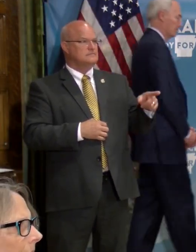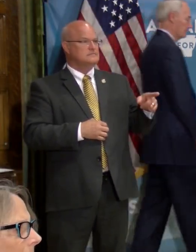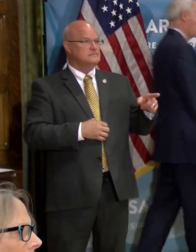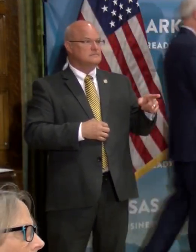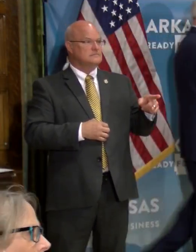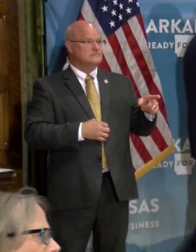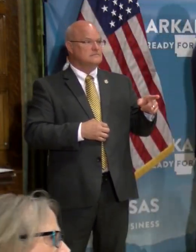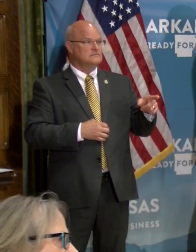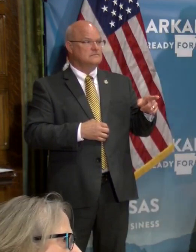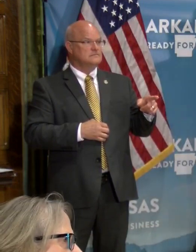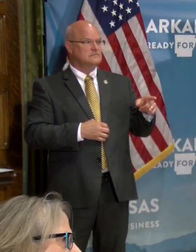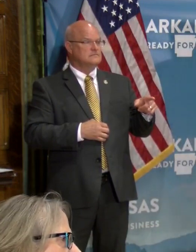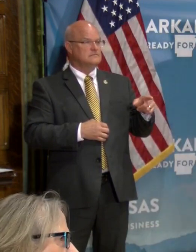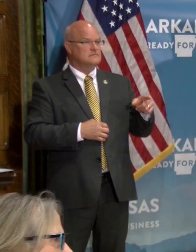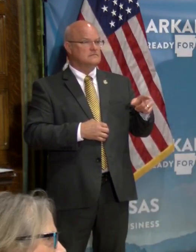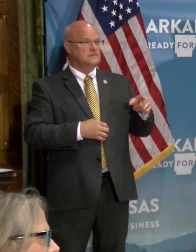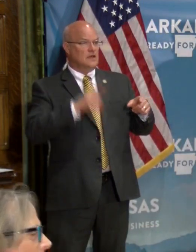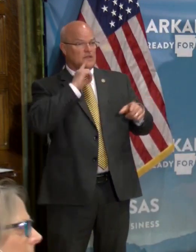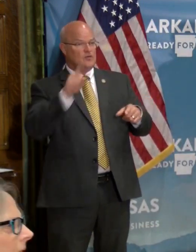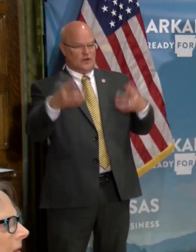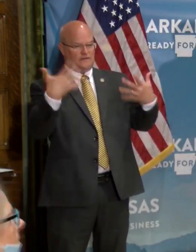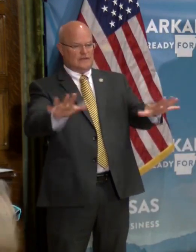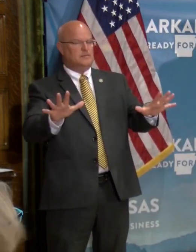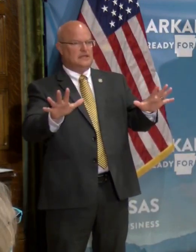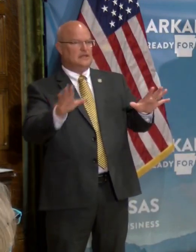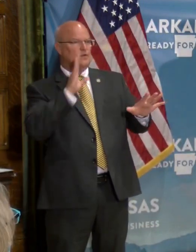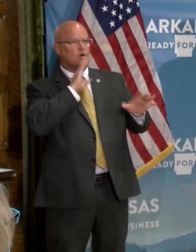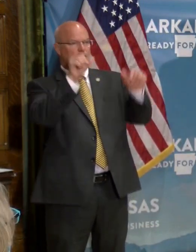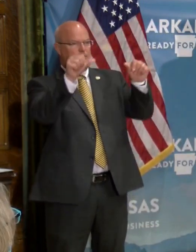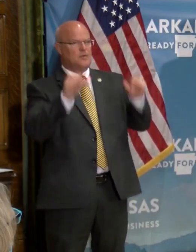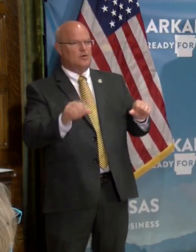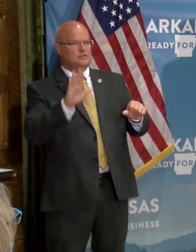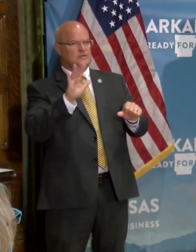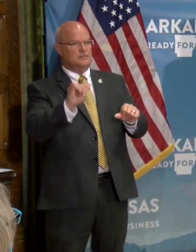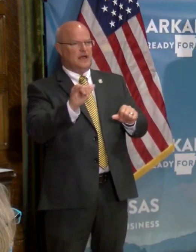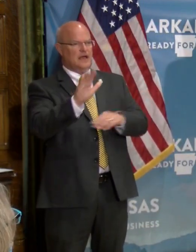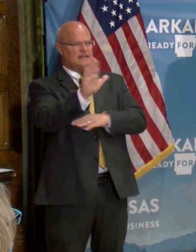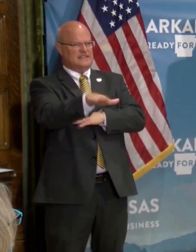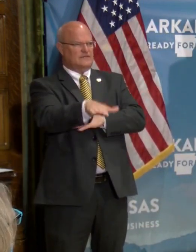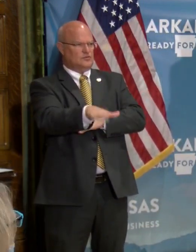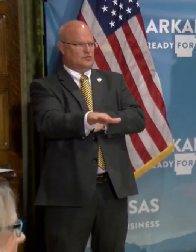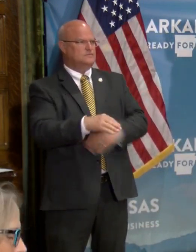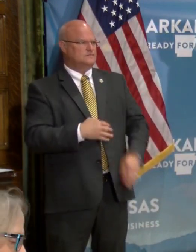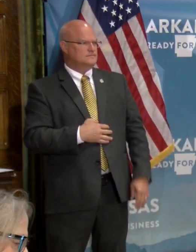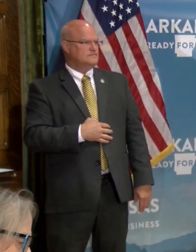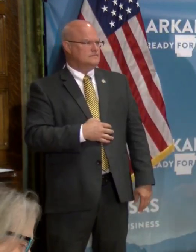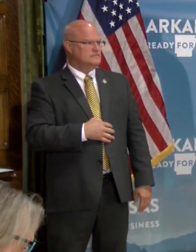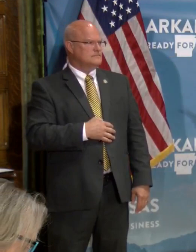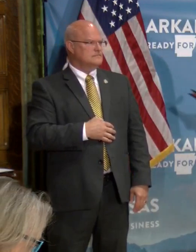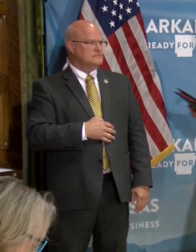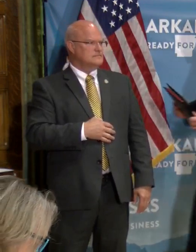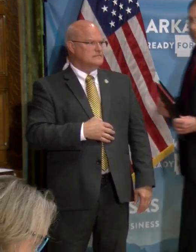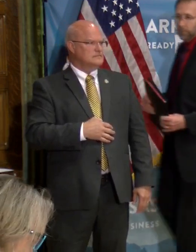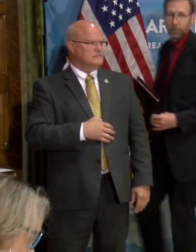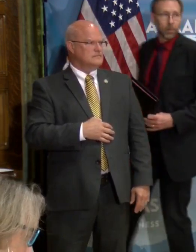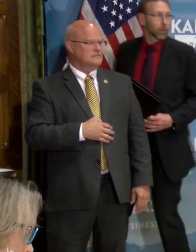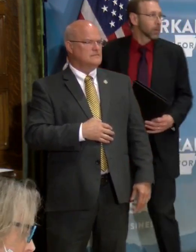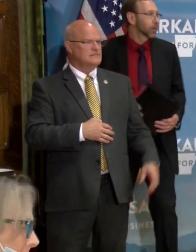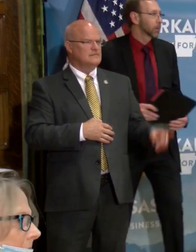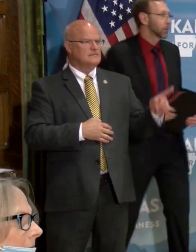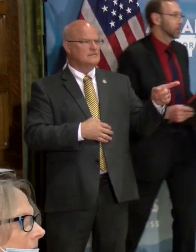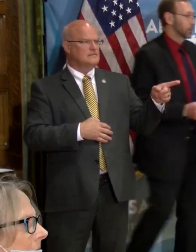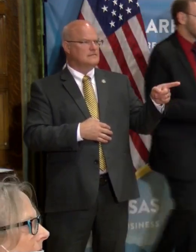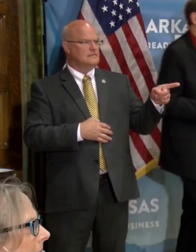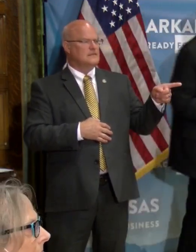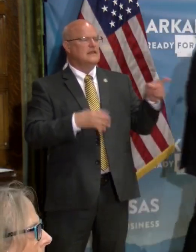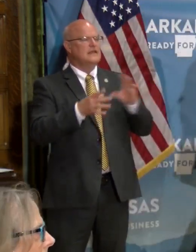Pardon? The directive is complete? It's complete. It will be posted by the, by the end of the day. Uh, can